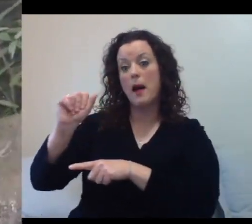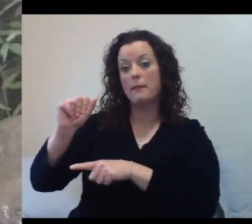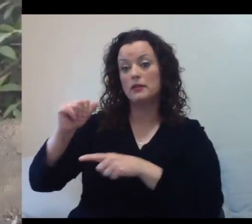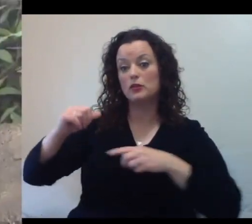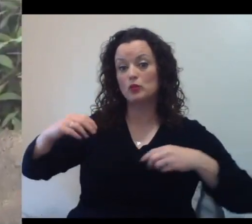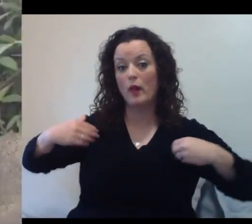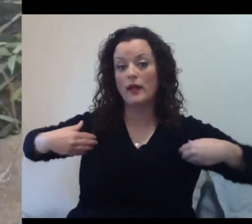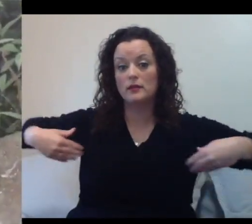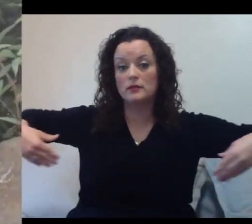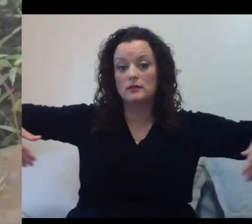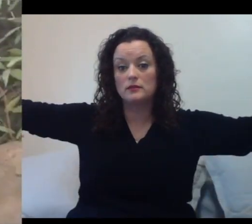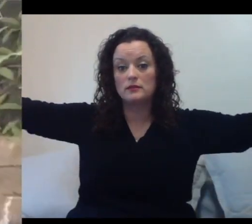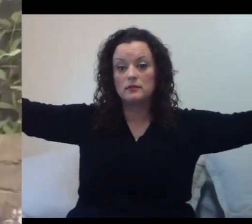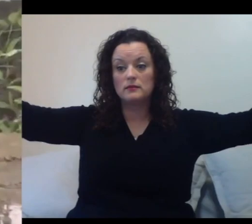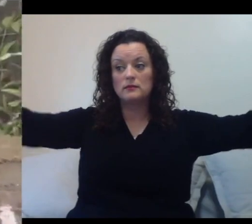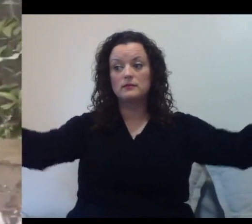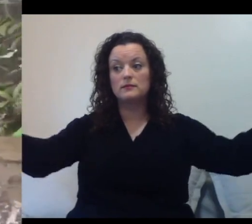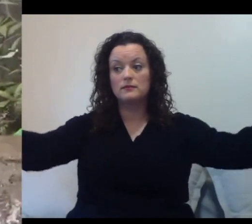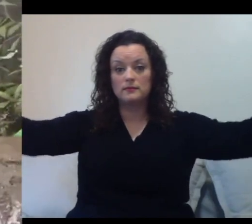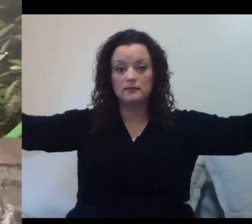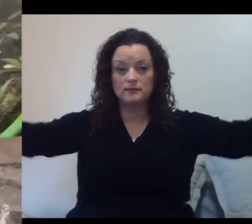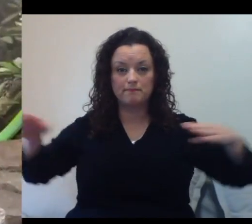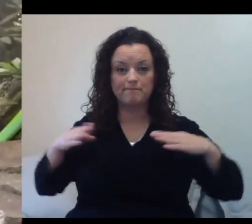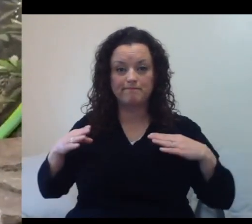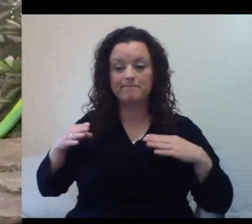Their bones are fierce. They get their nice stable flat.